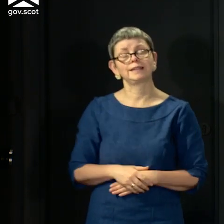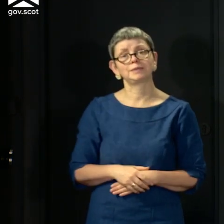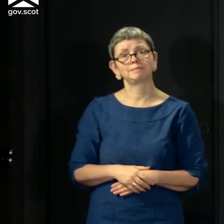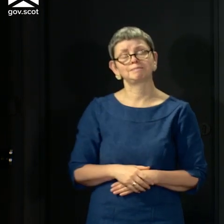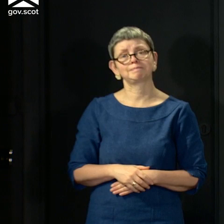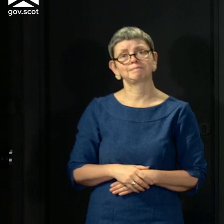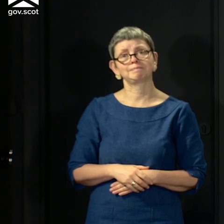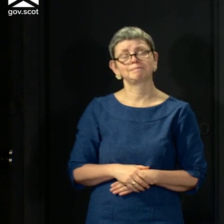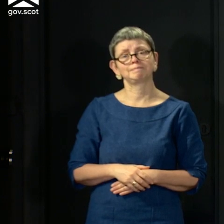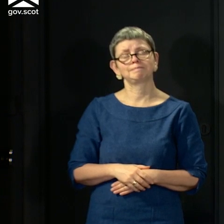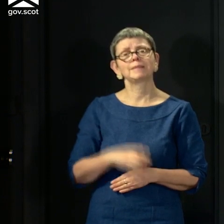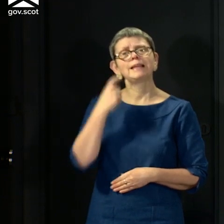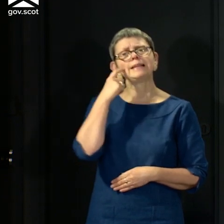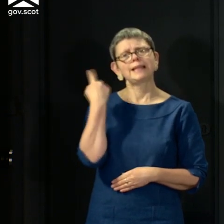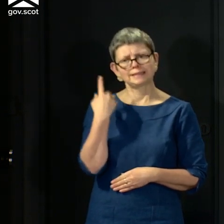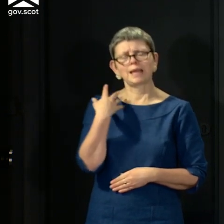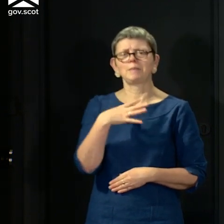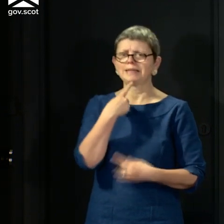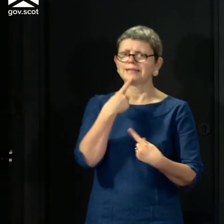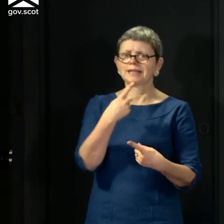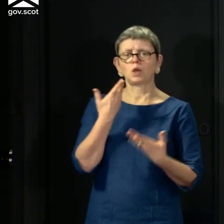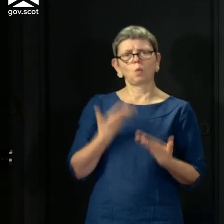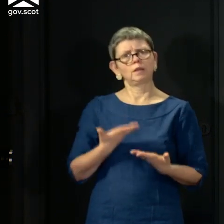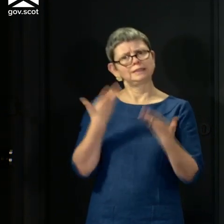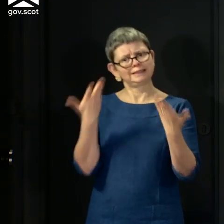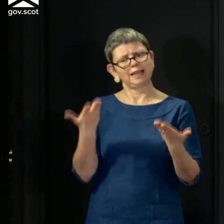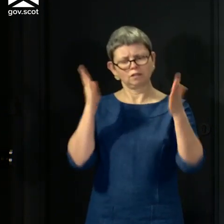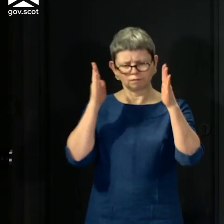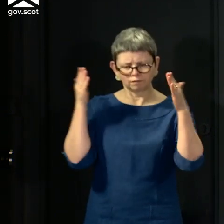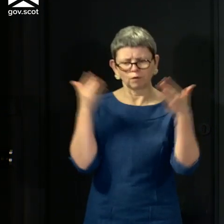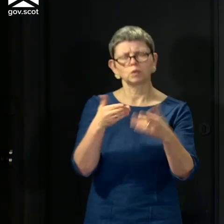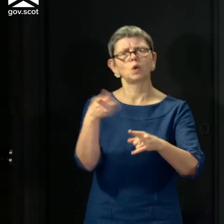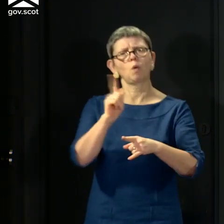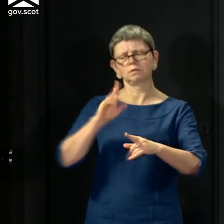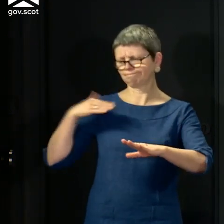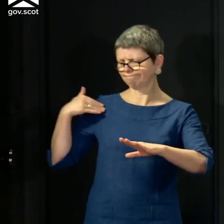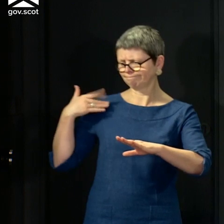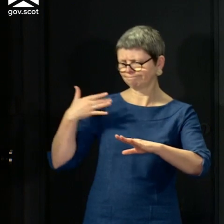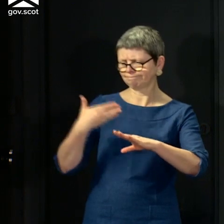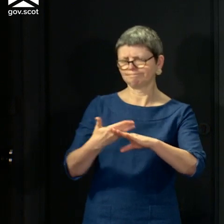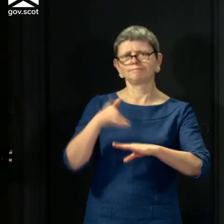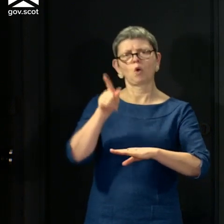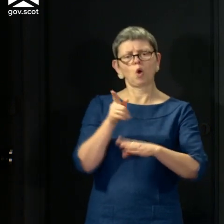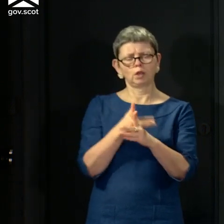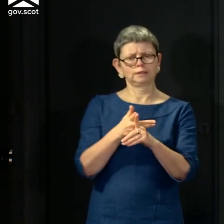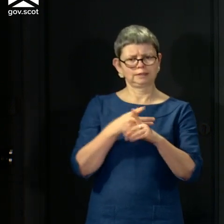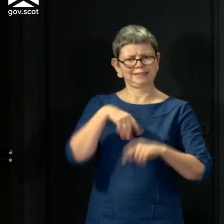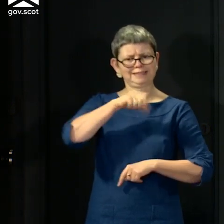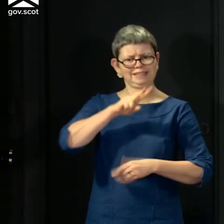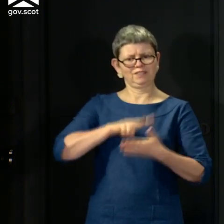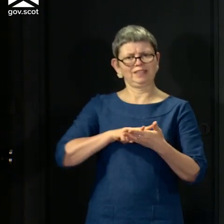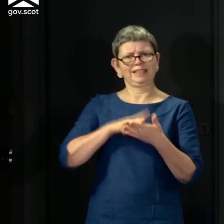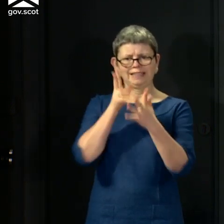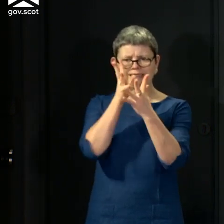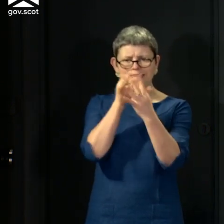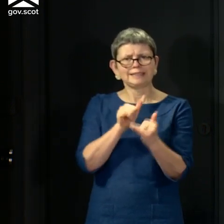Now, as I indicated yesterday, I want to use today's briefing to give a progress report on coronavirus testing. Now, I'm